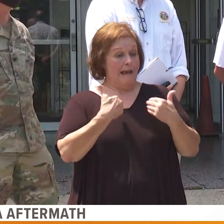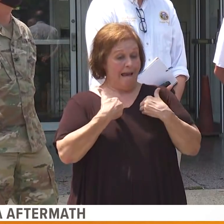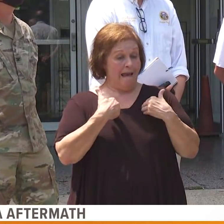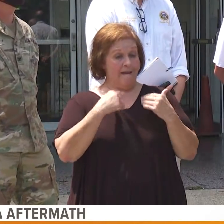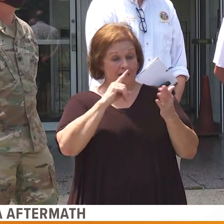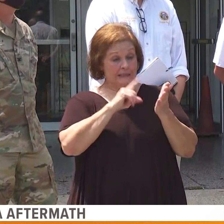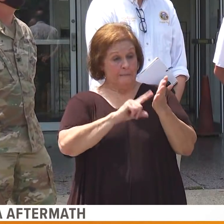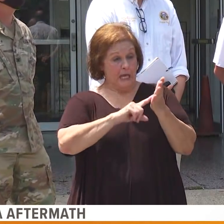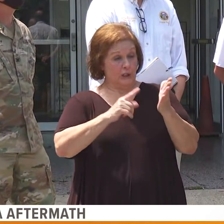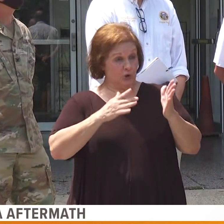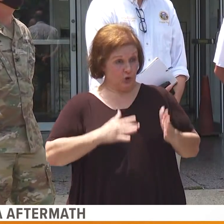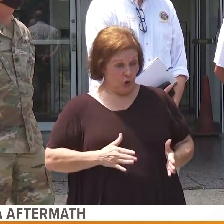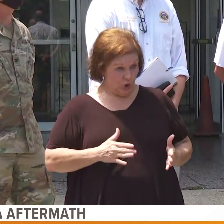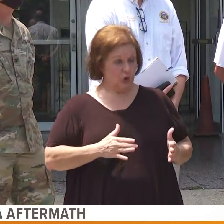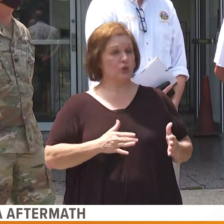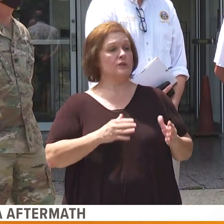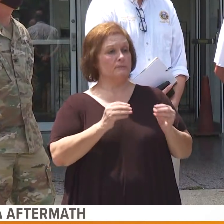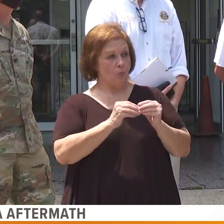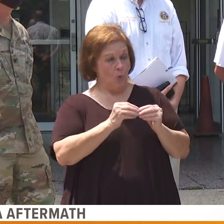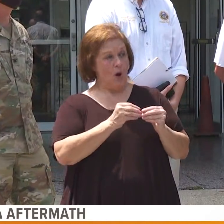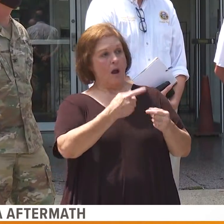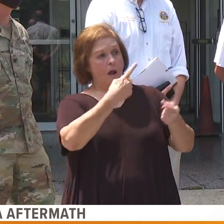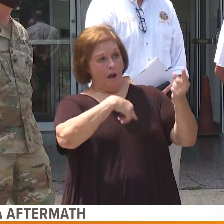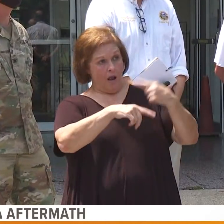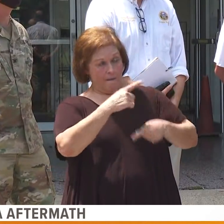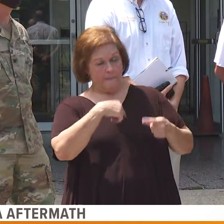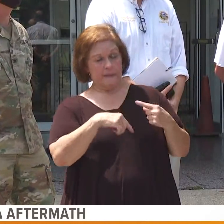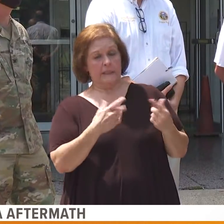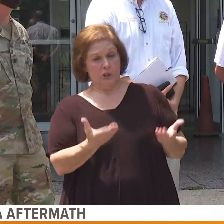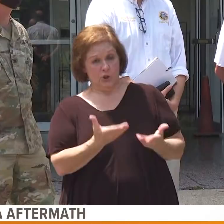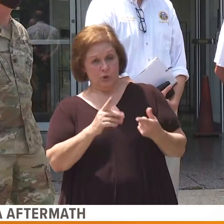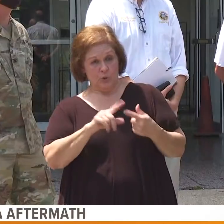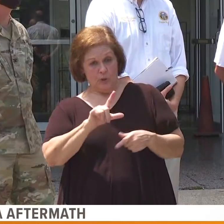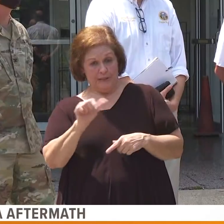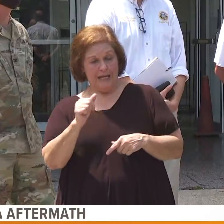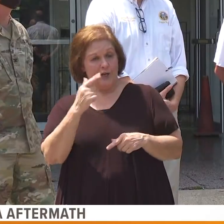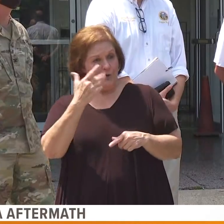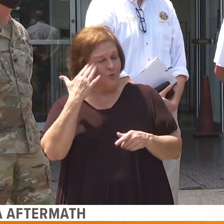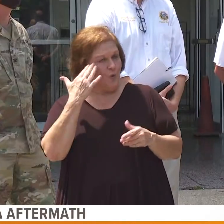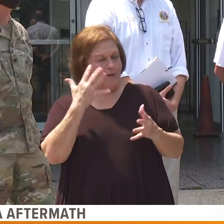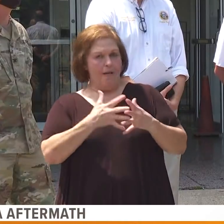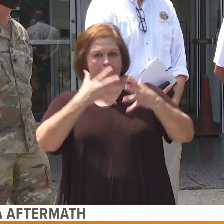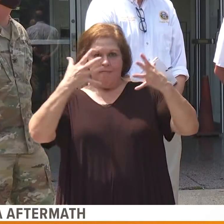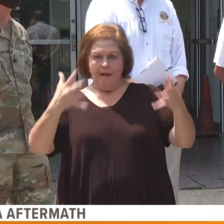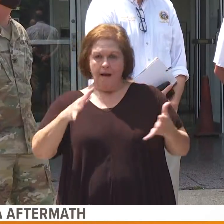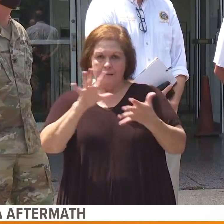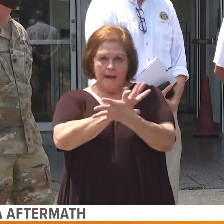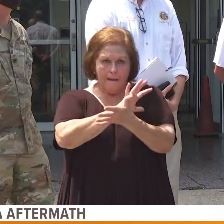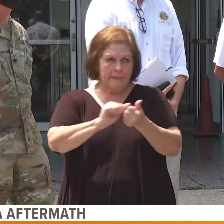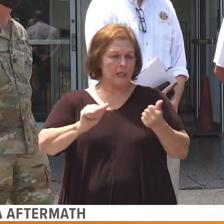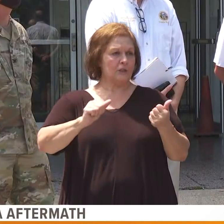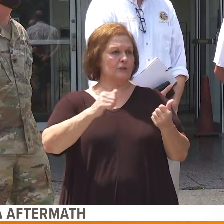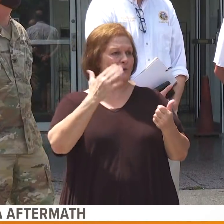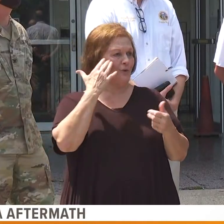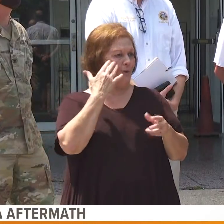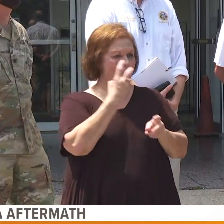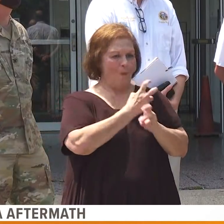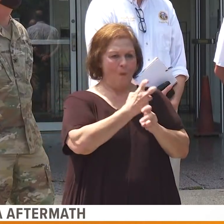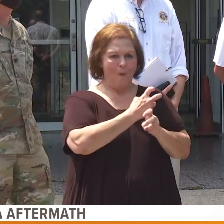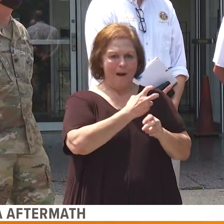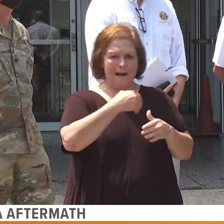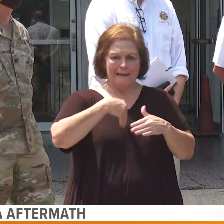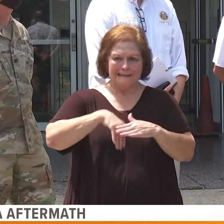deployed here into southeast Louisiana. As you know, there's a lot of damage out there. Access is somewhat limited.